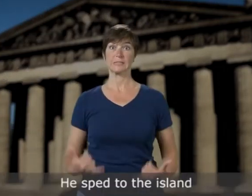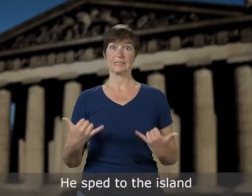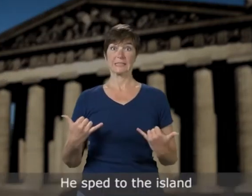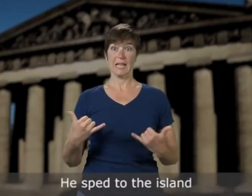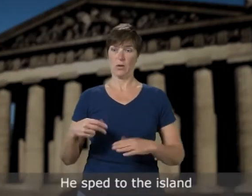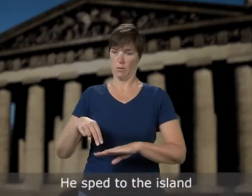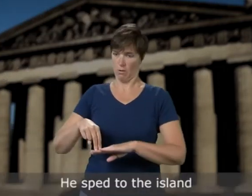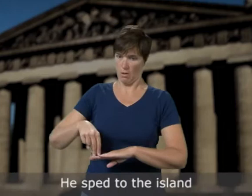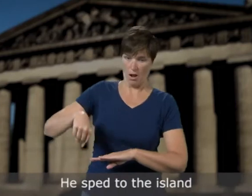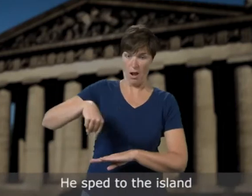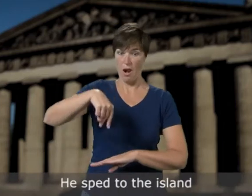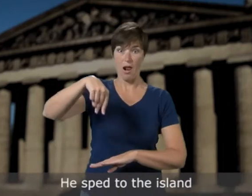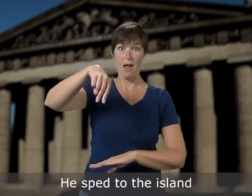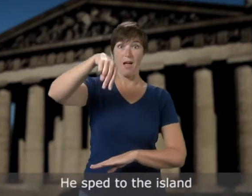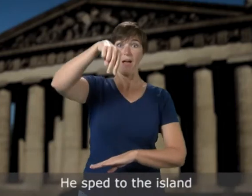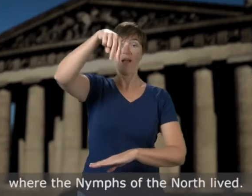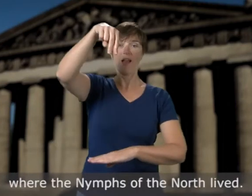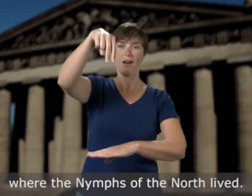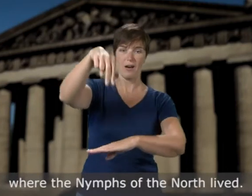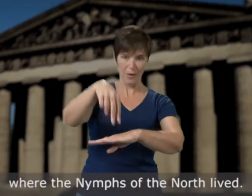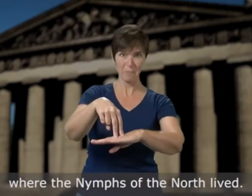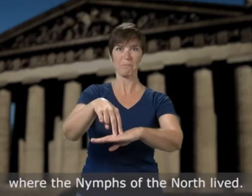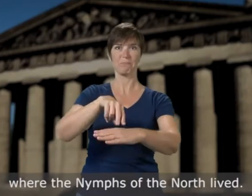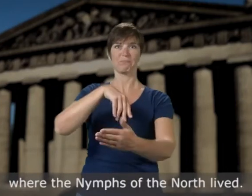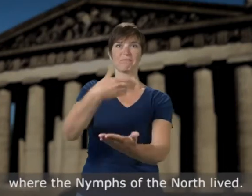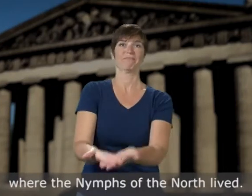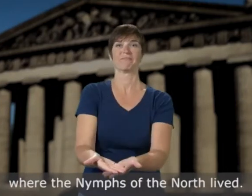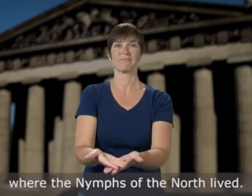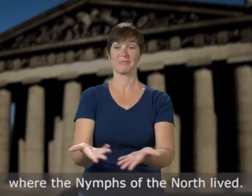he sped to the island where the nymphs of the north lived